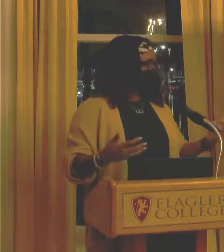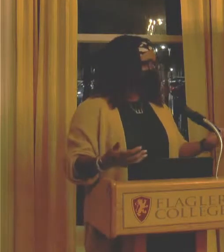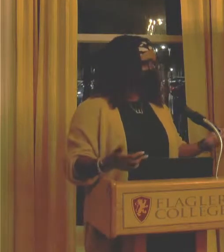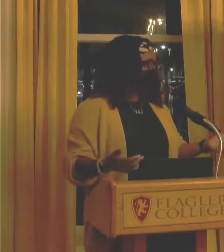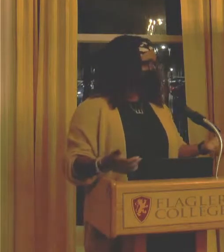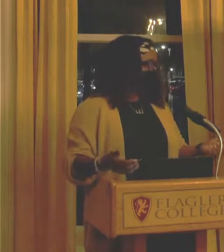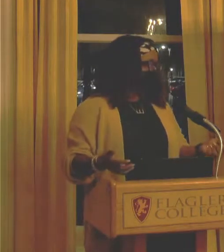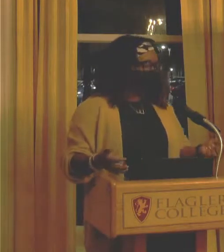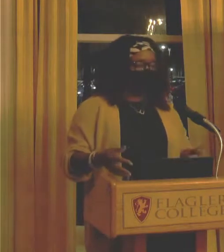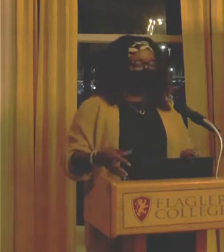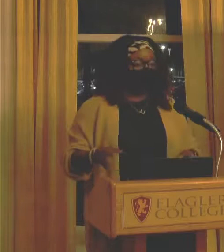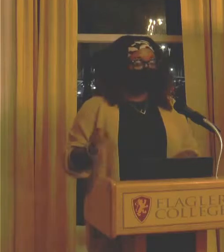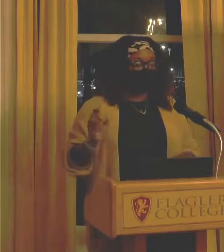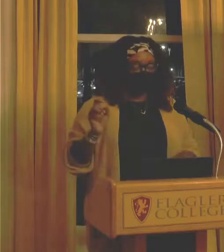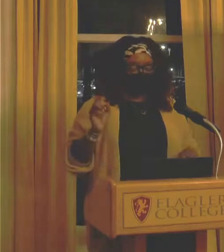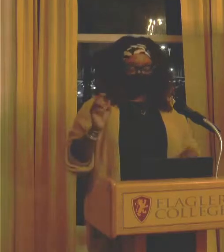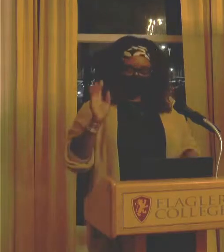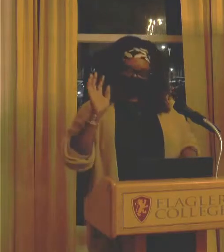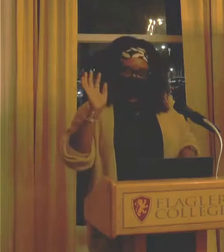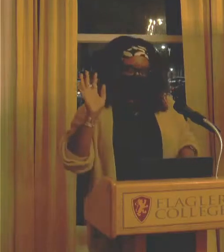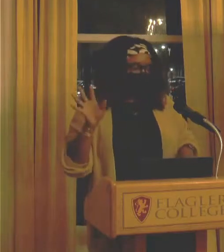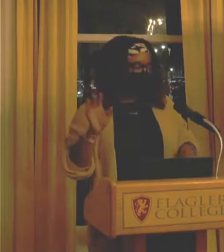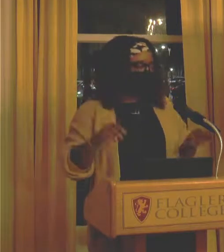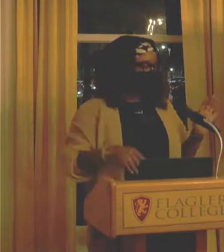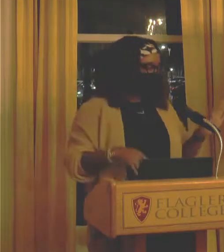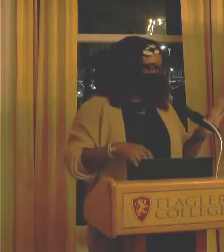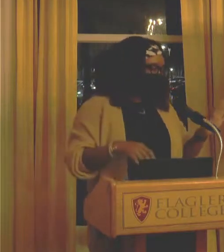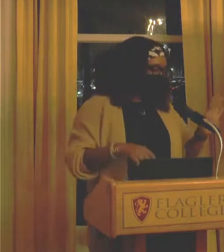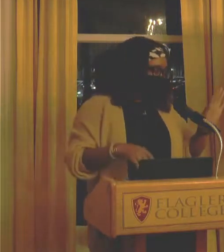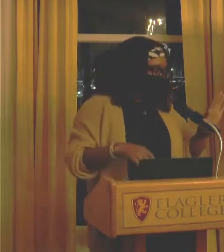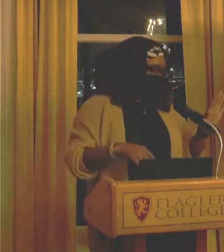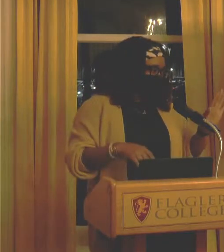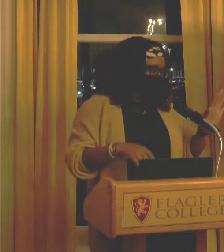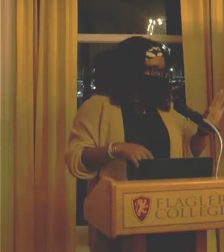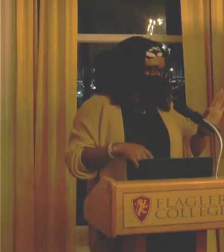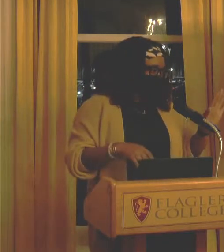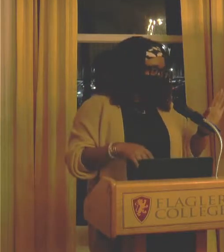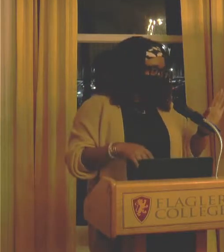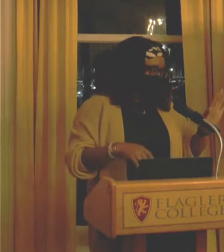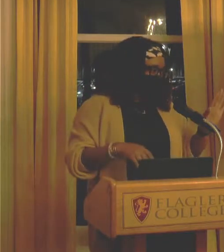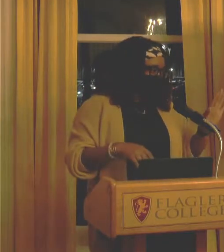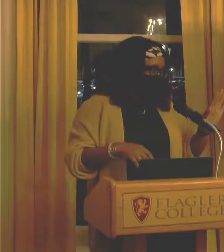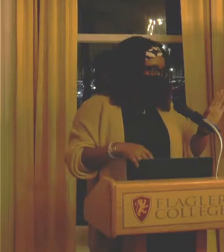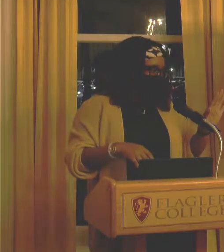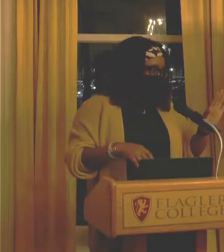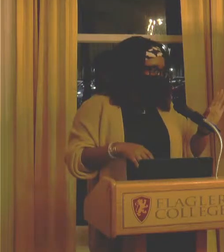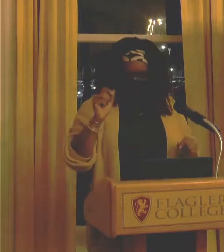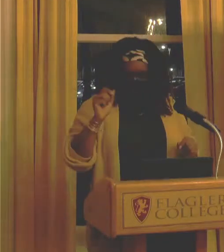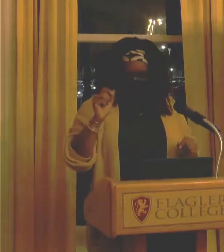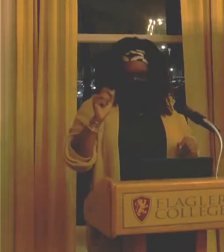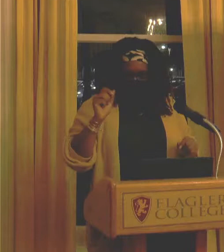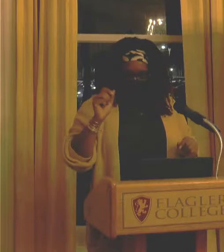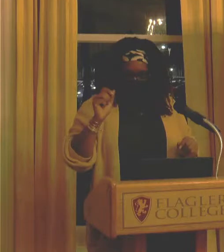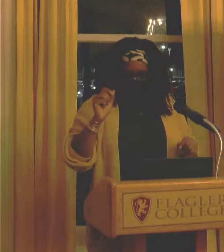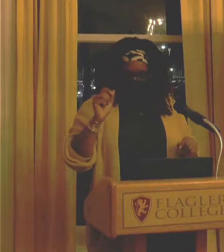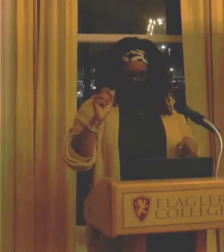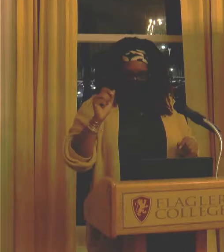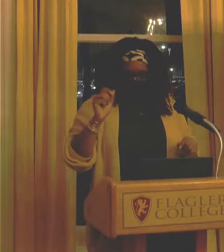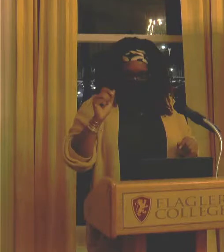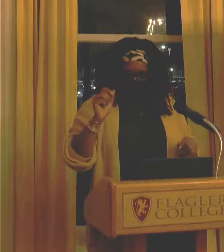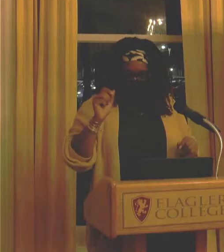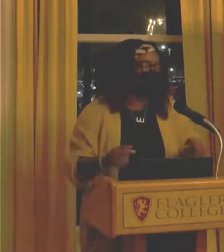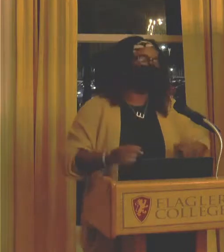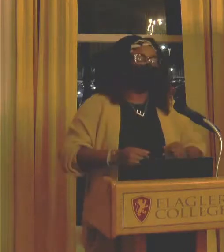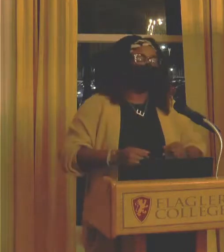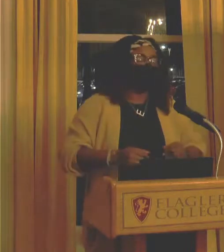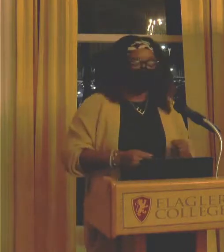people always ask, you know, like, did you go to Reigns or Rebo? It's like two schools that most people who look like me